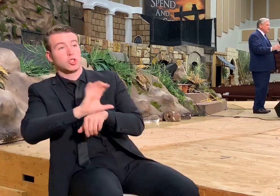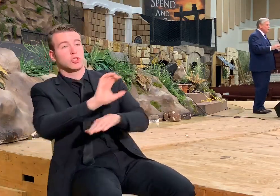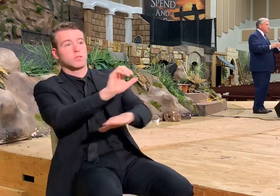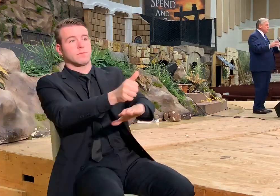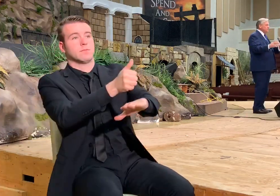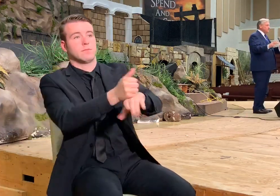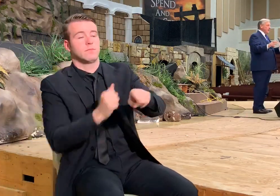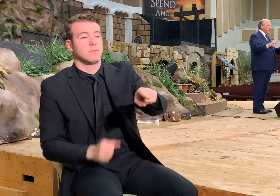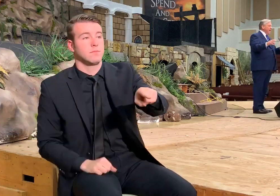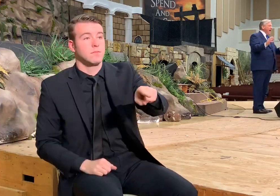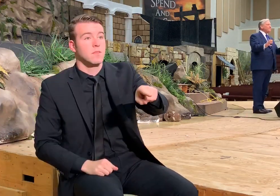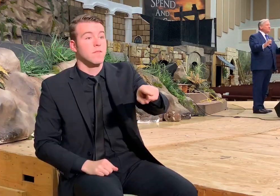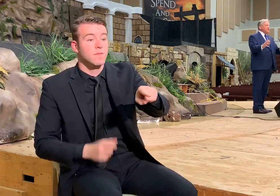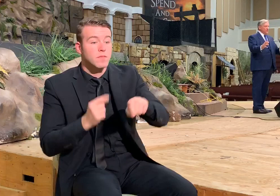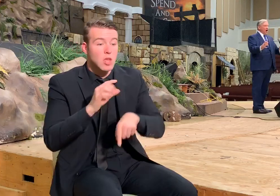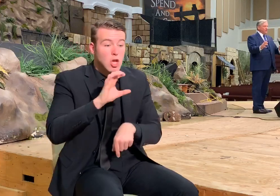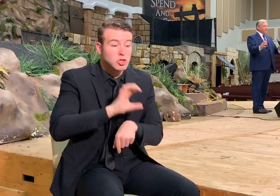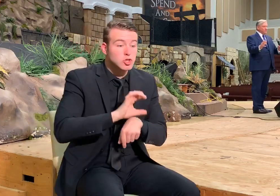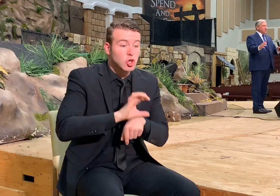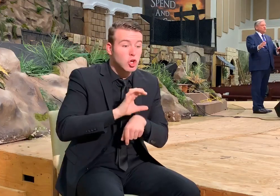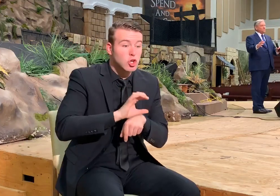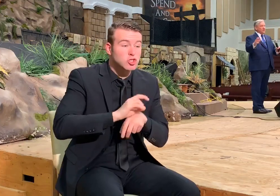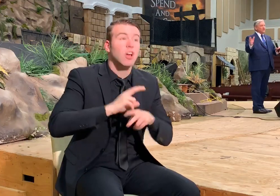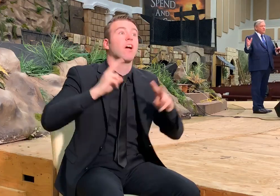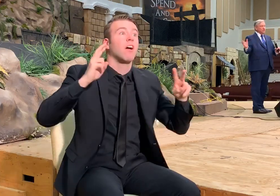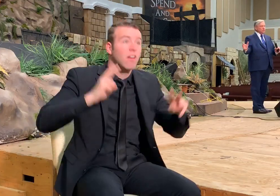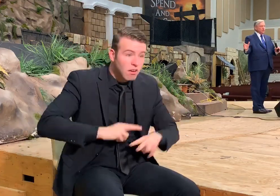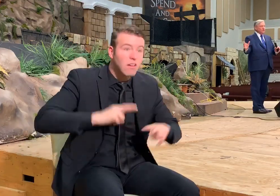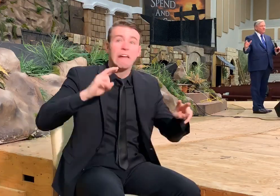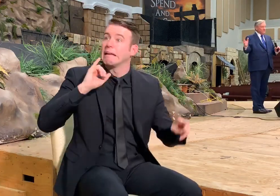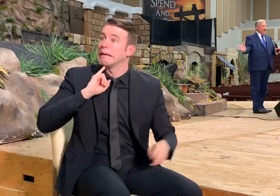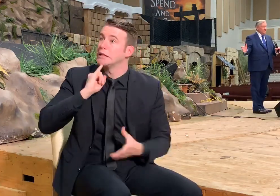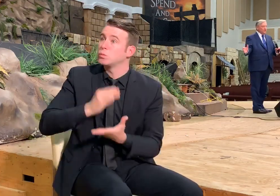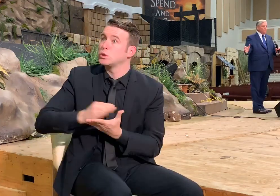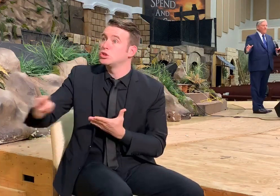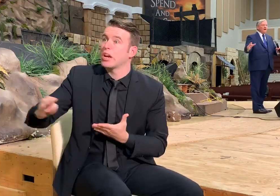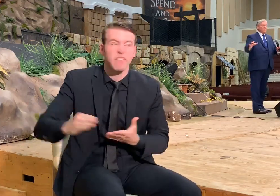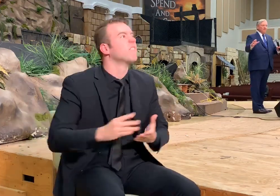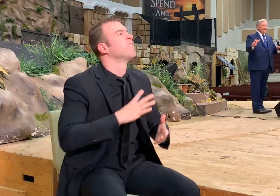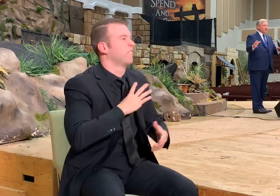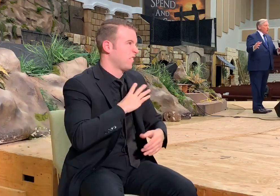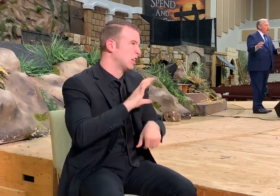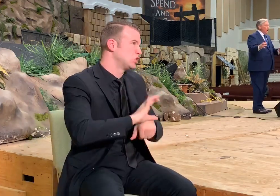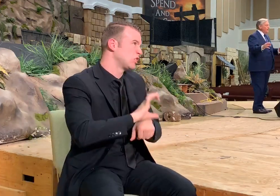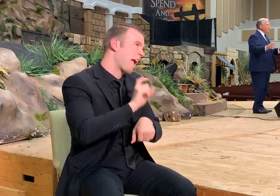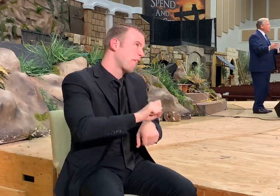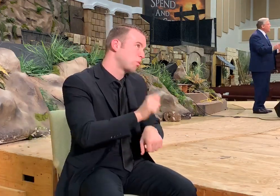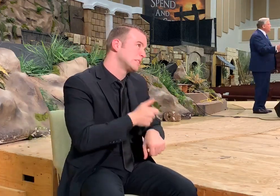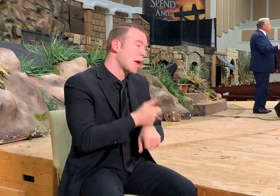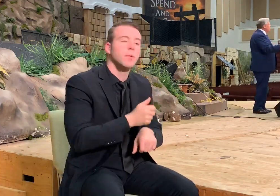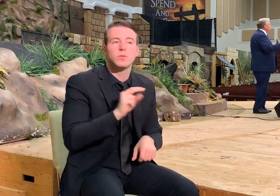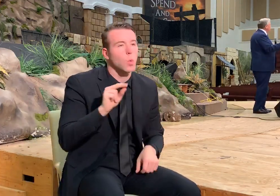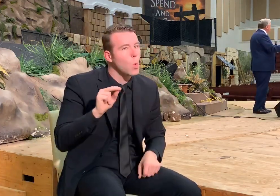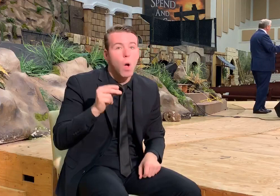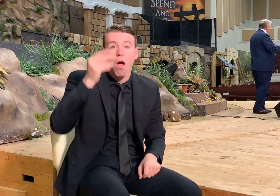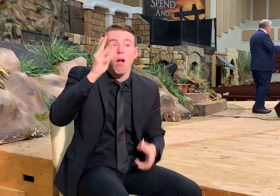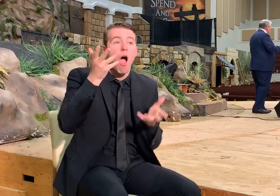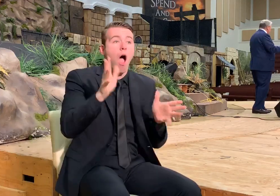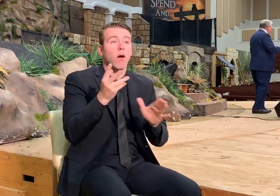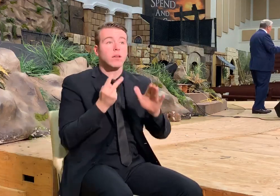Which lets us know the church is not an afterthought just because Israel failed, but that God in his